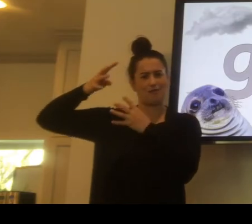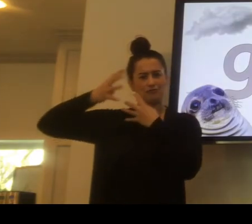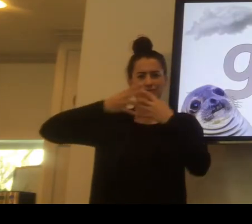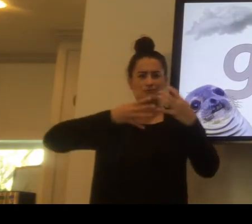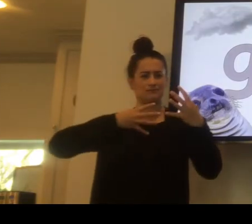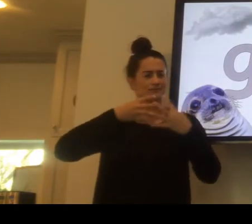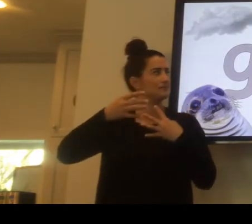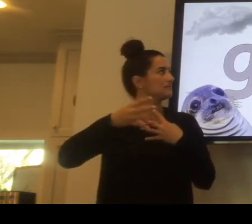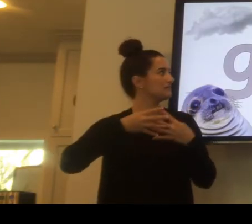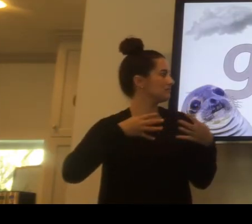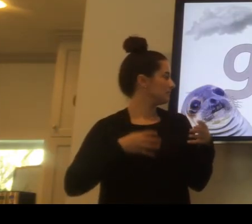Clouds are gray.